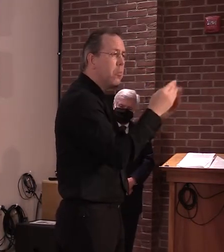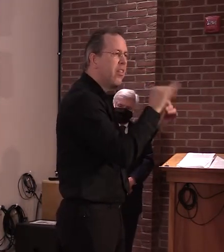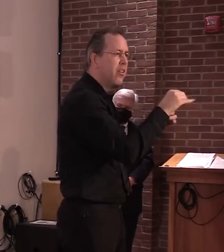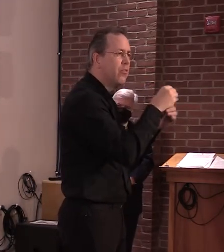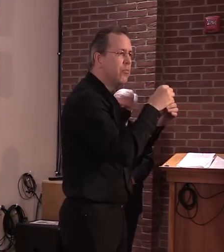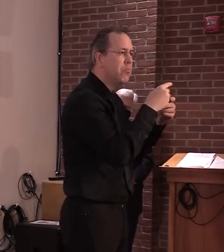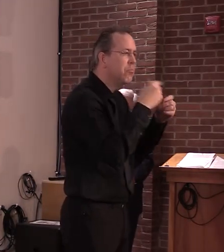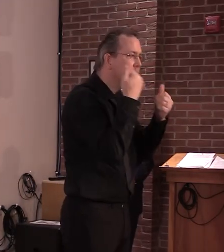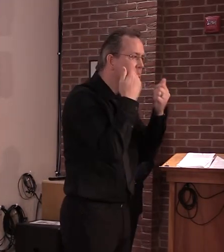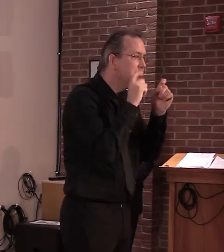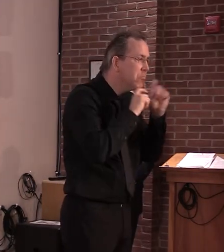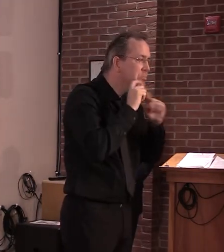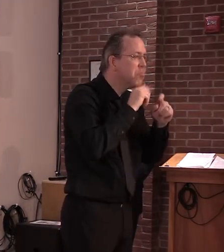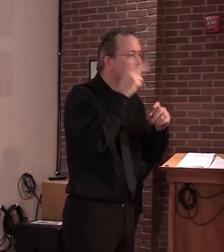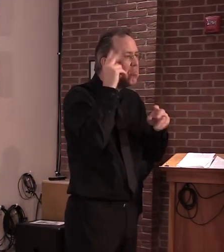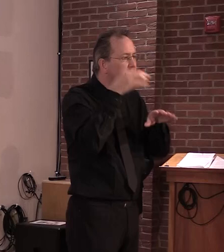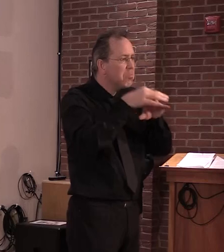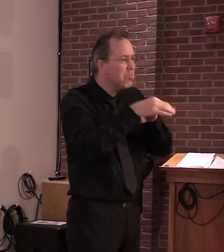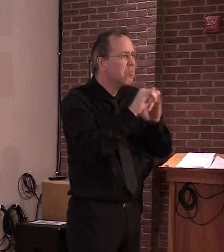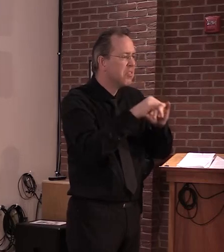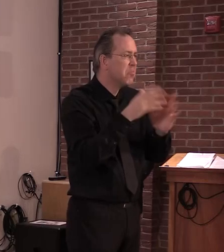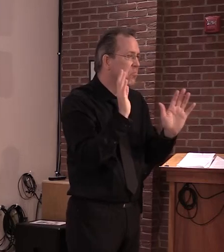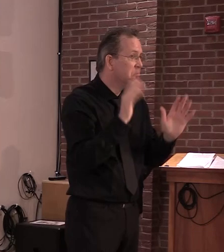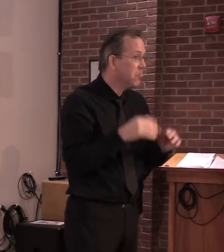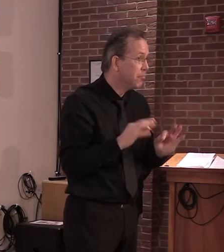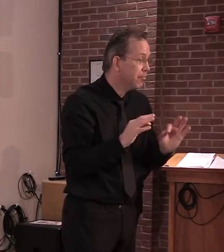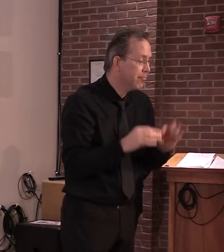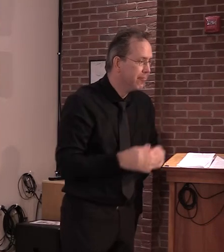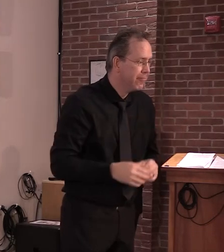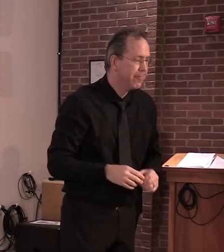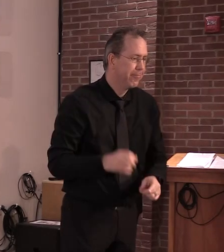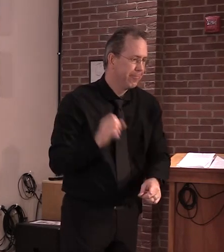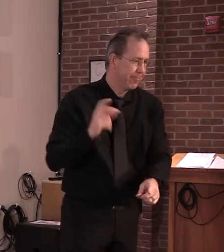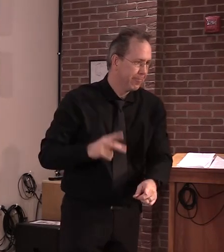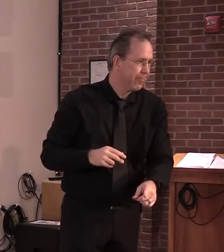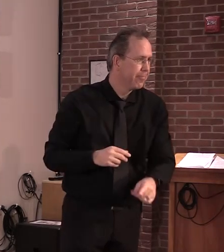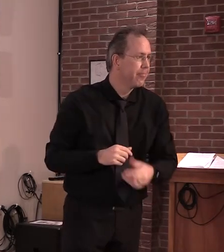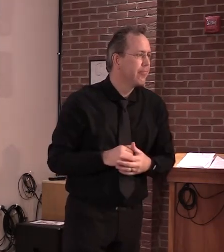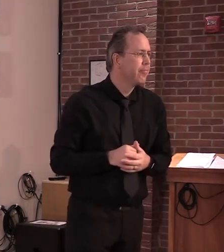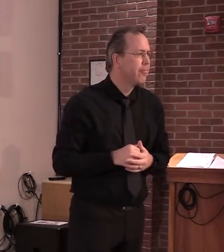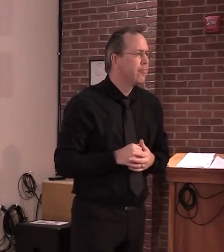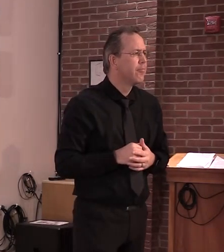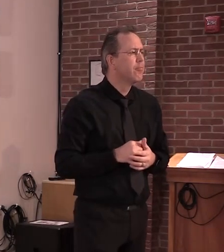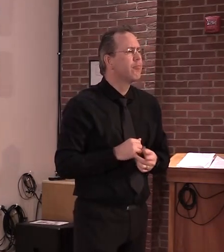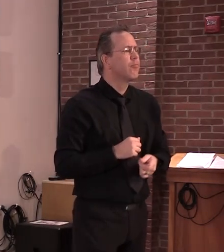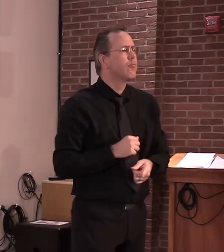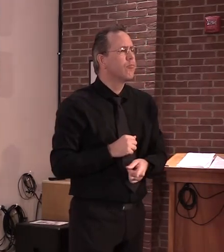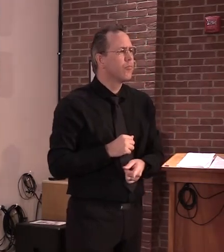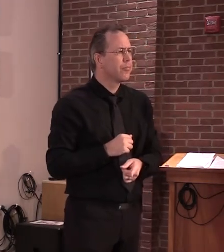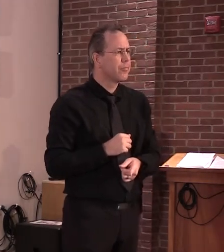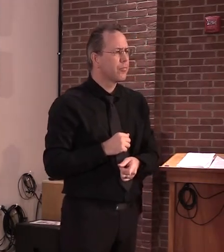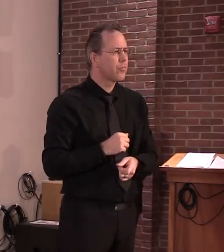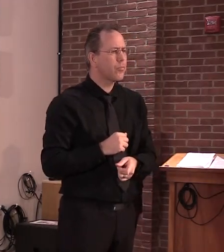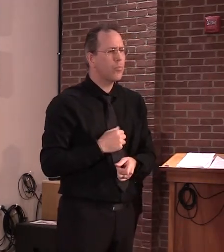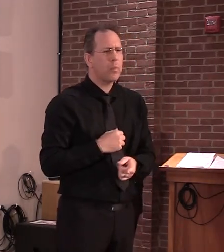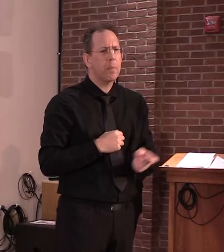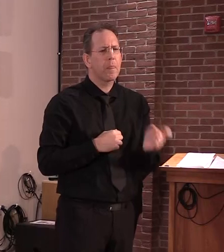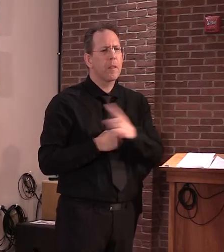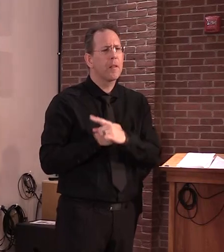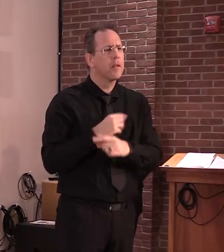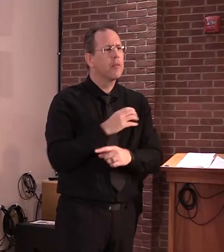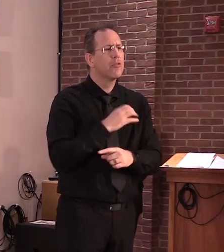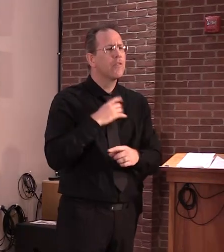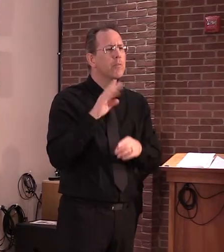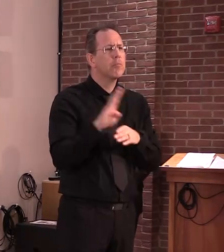So, and maybe this might be a question that Lindsay Curley could help with. What kind of conversations are happening right now in the restart group around this and around